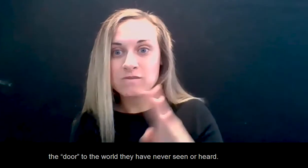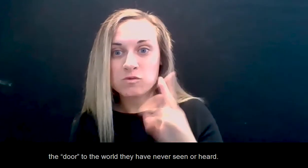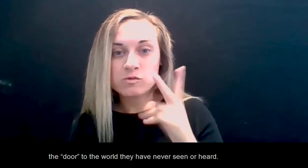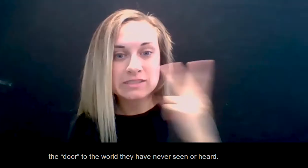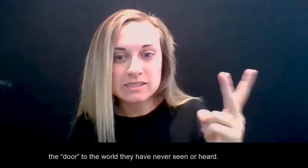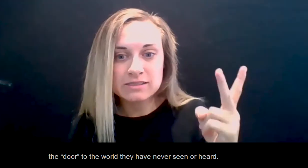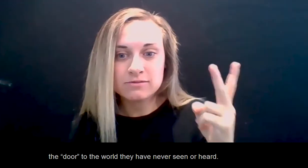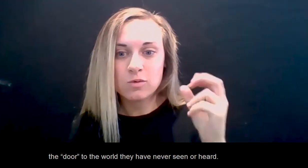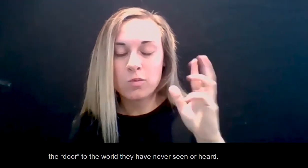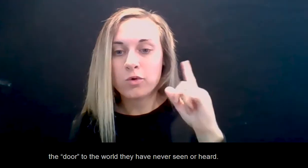heard.